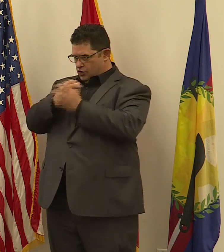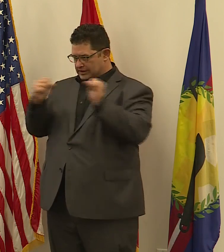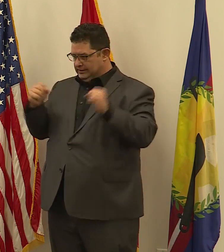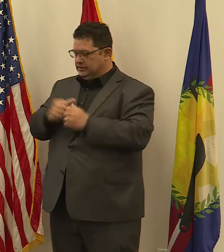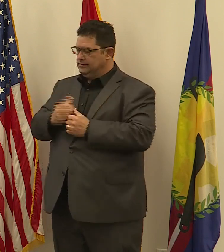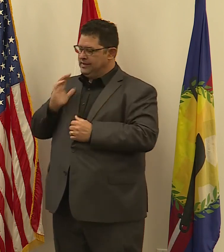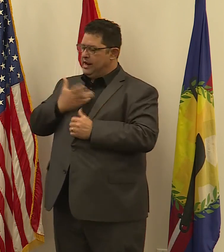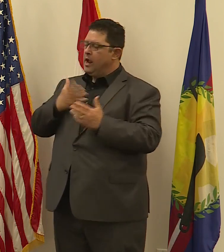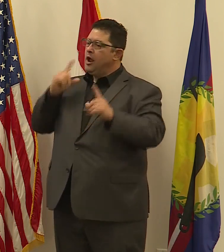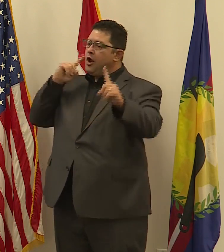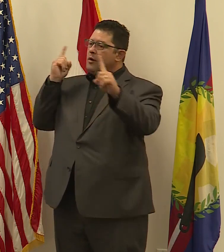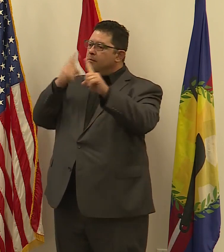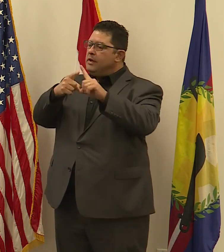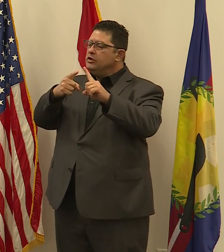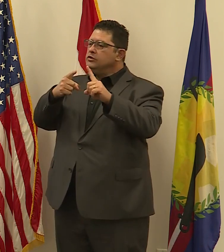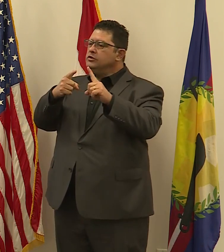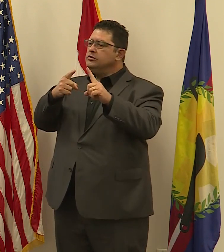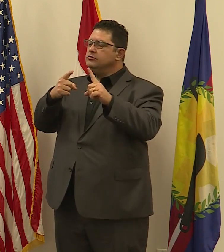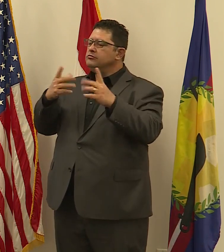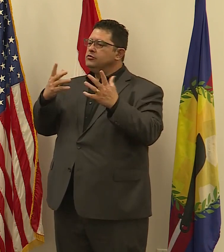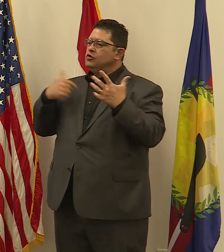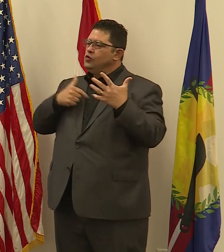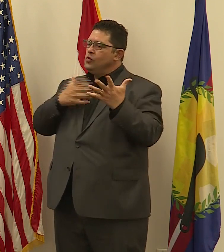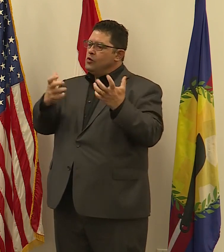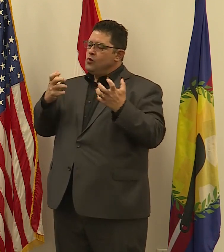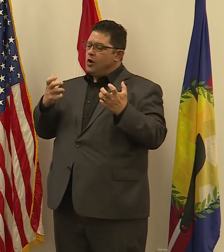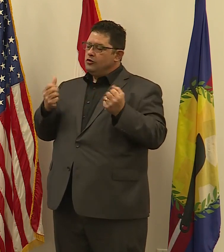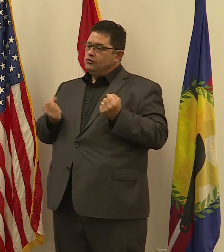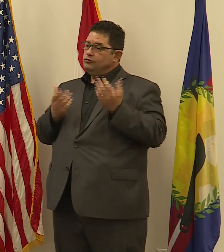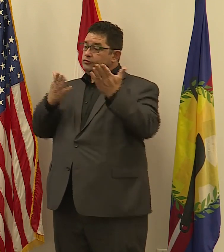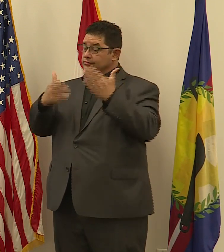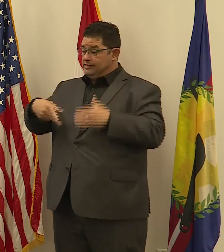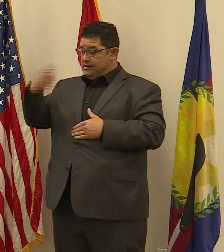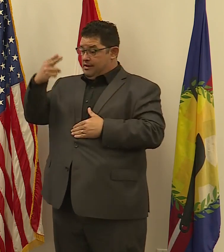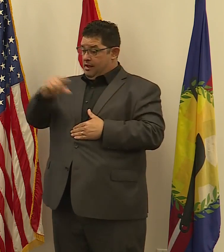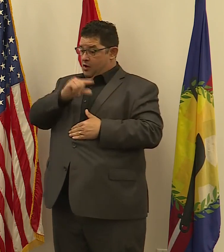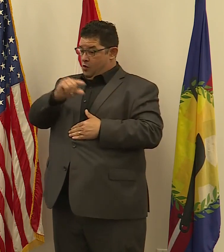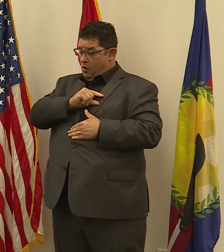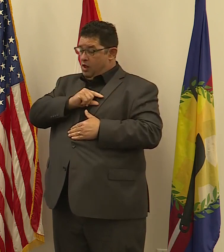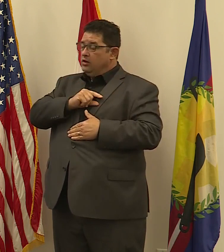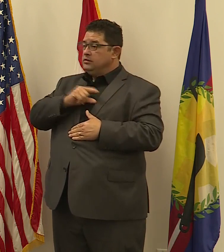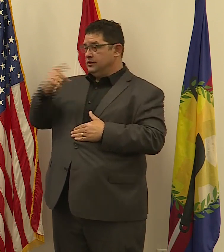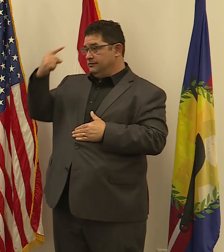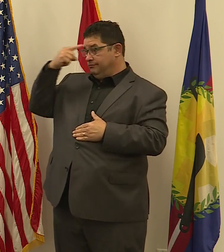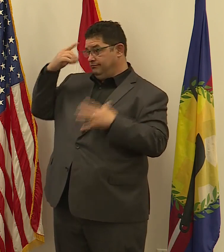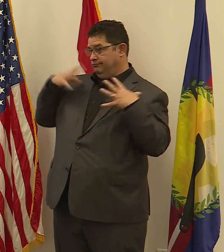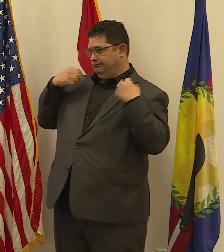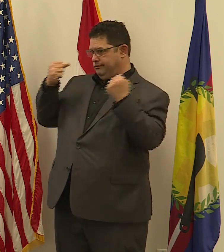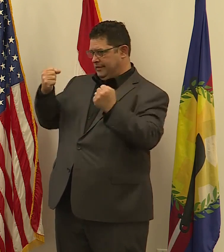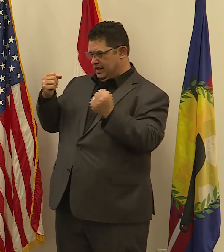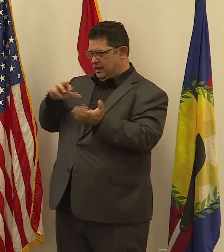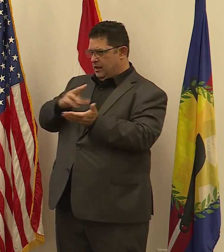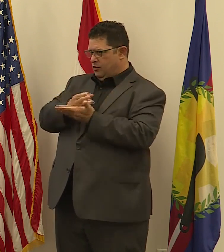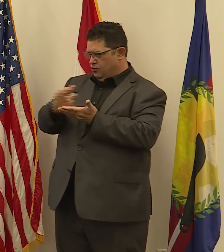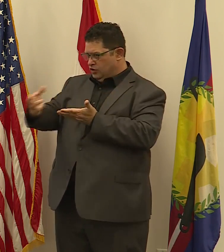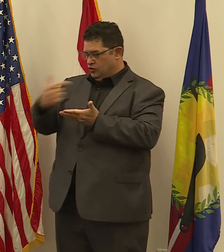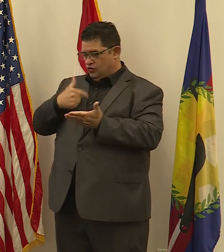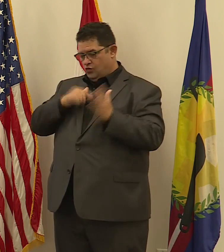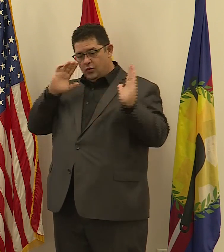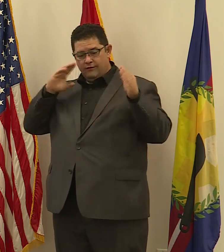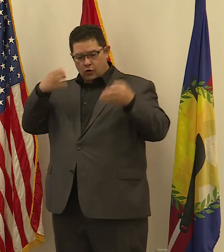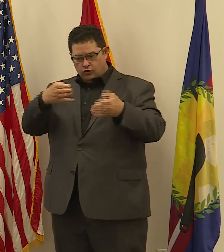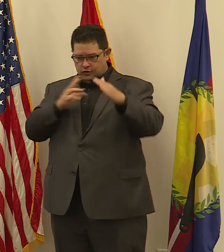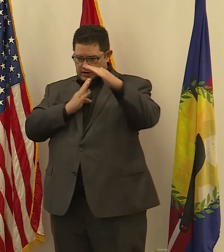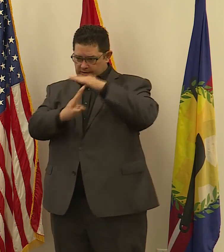is to facilitate and deliver high-quality mental and clinical health care to our regions under and uninsured. We focus on immigrants and refugees